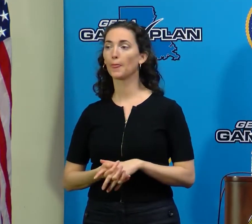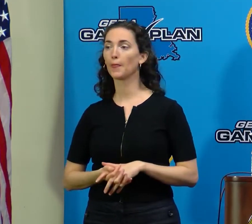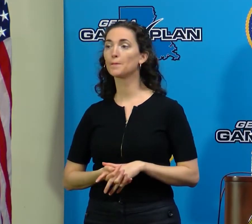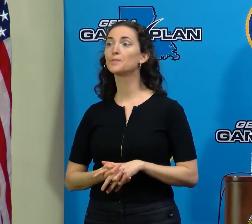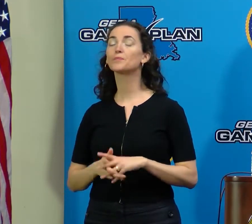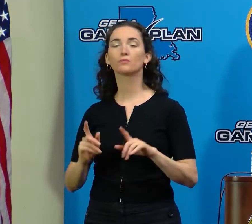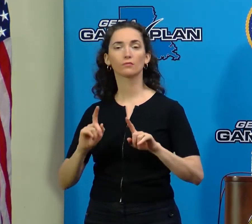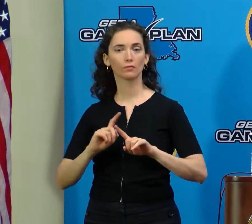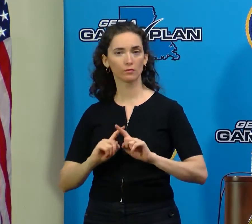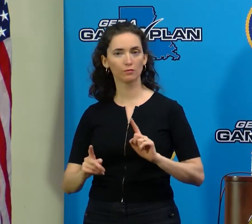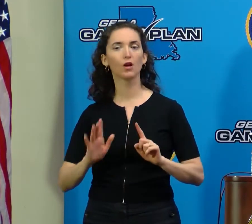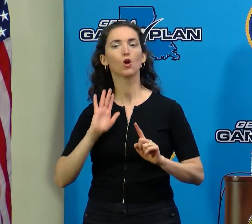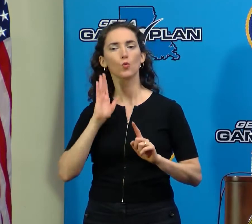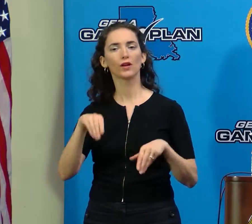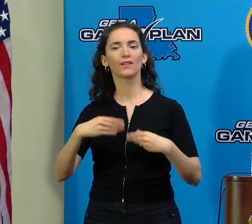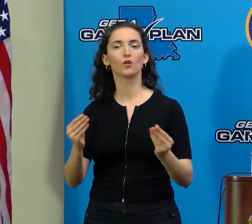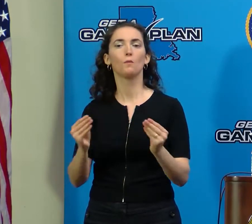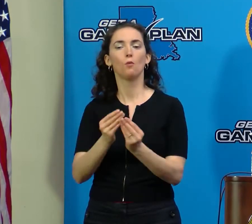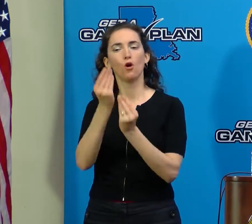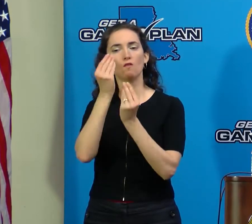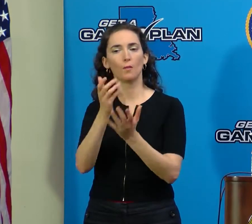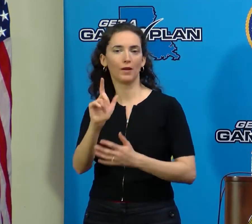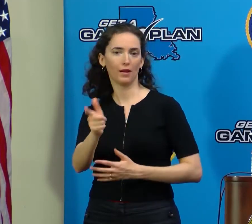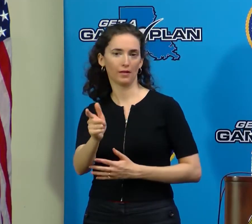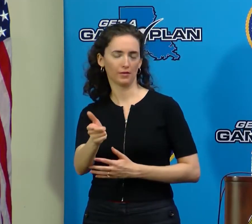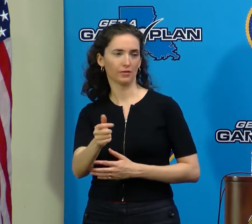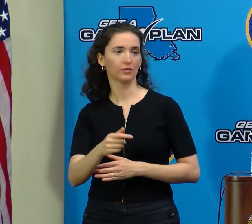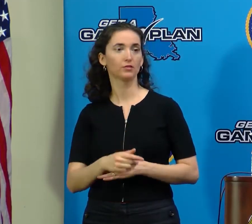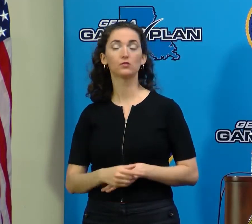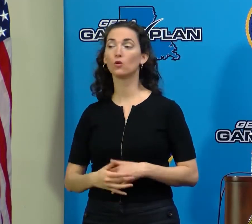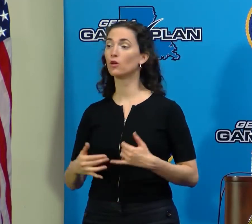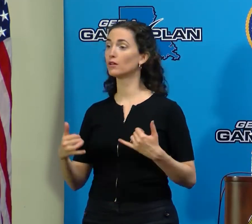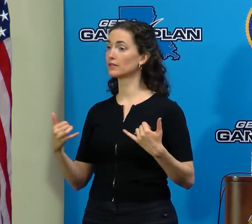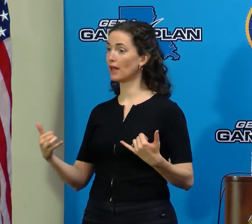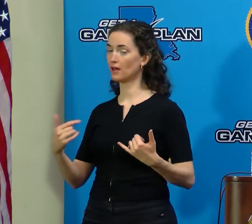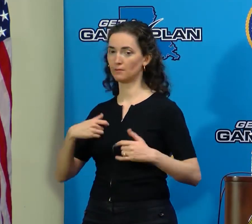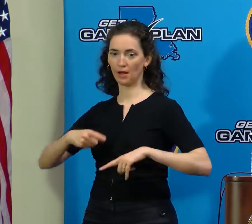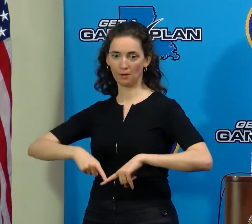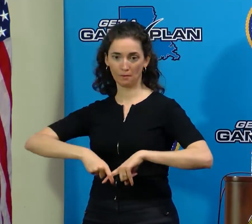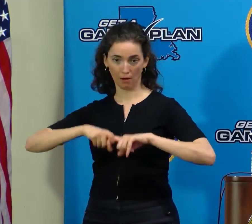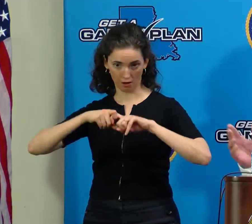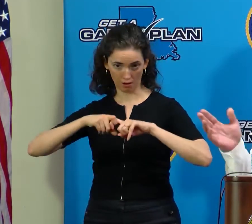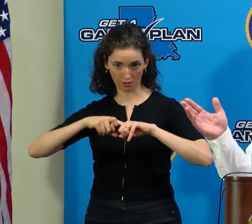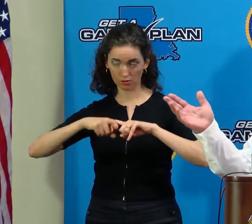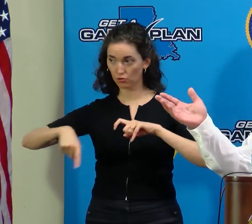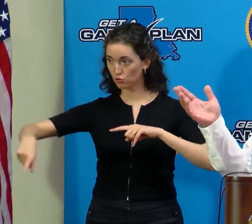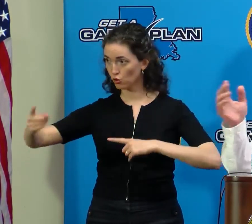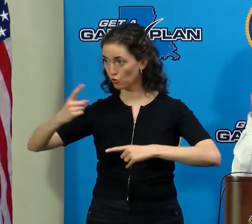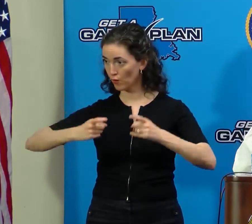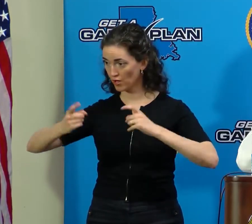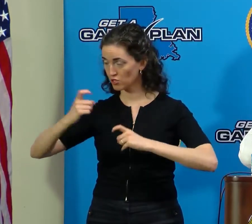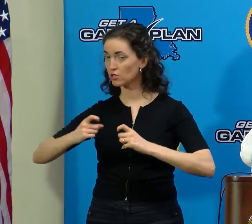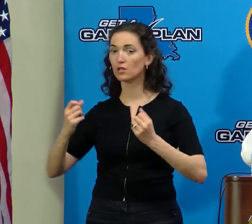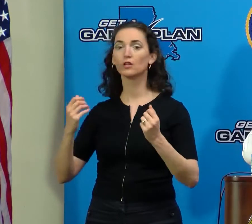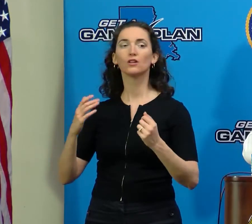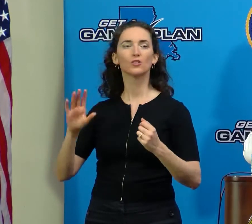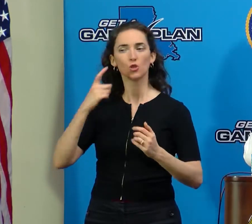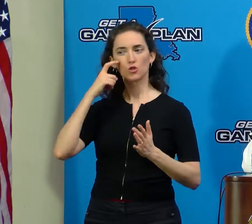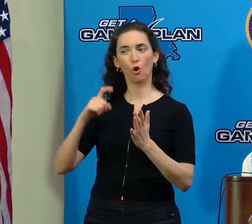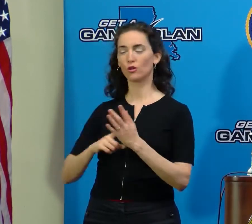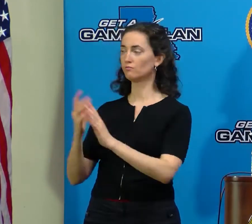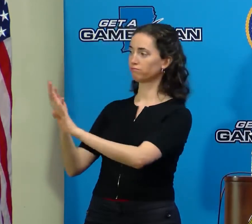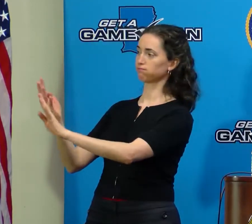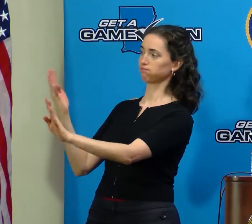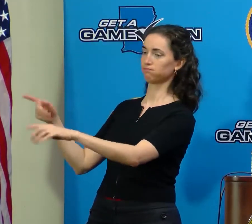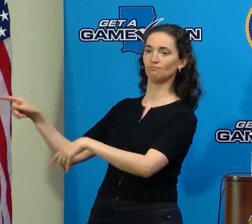But we will give you more information later. So at this point, I'm going to pause and take questions. We've got a lot of people here who